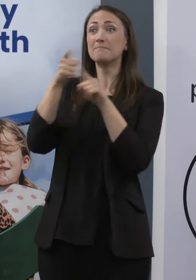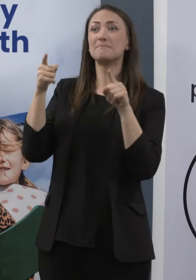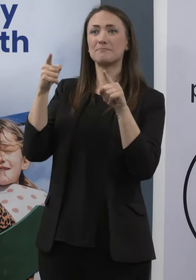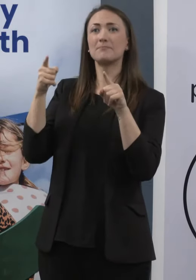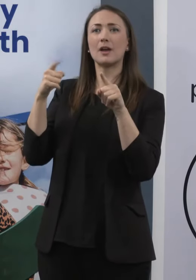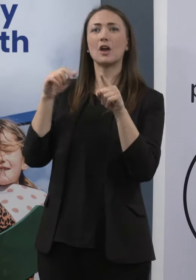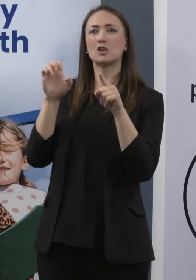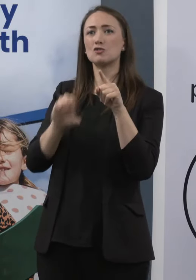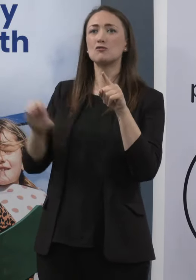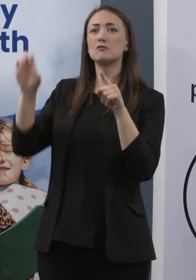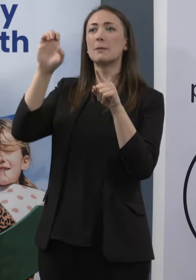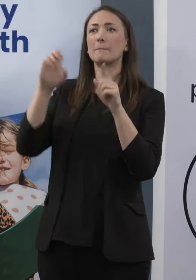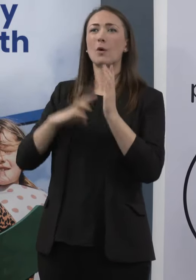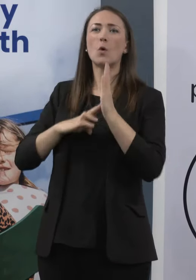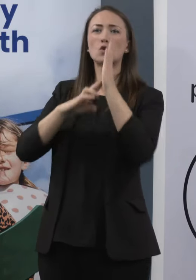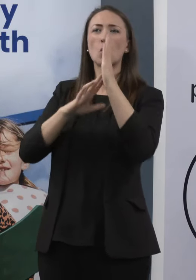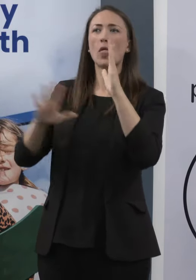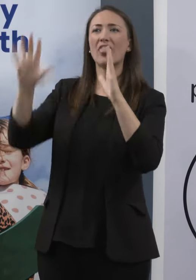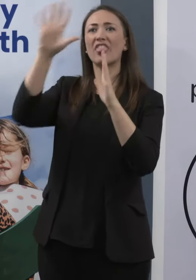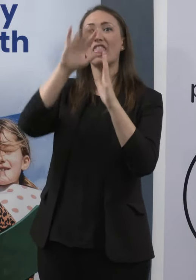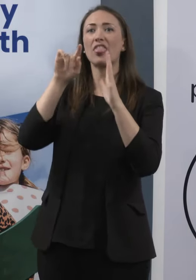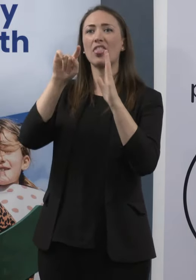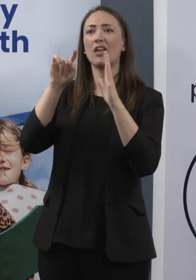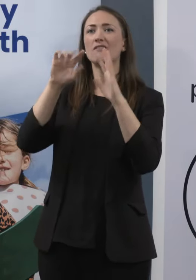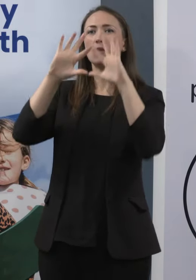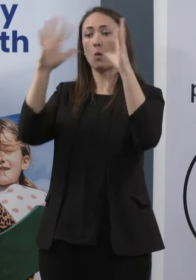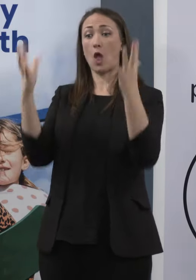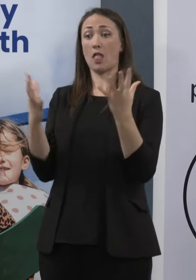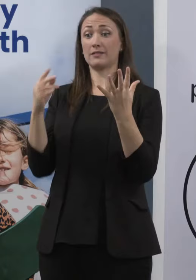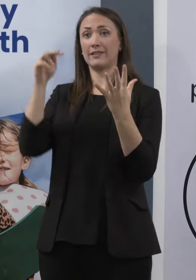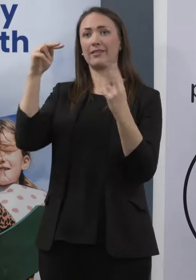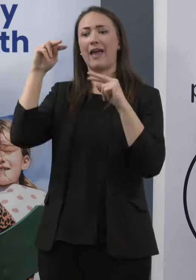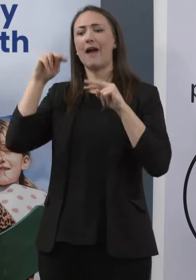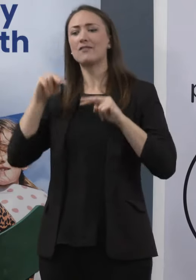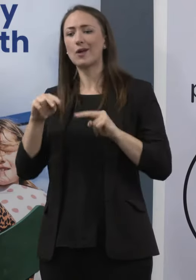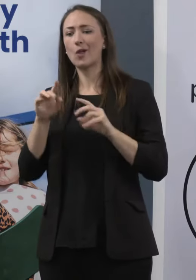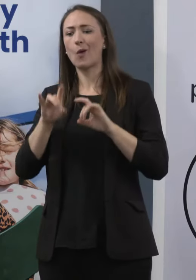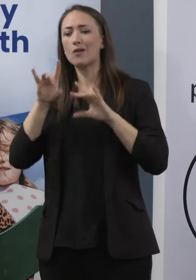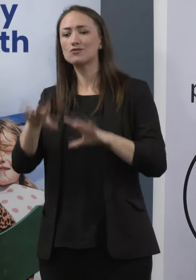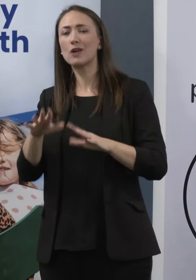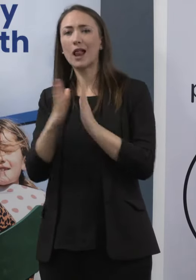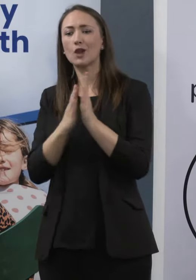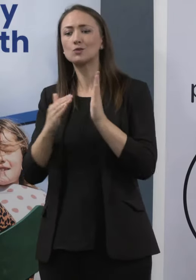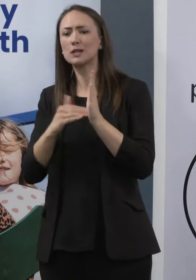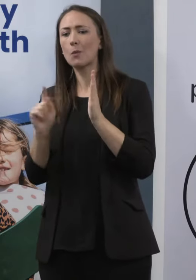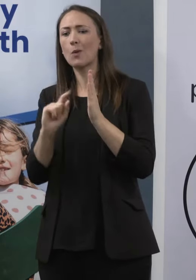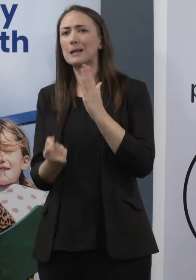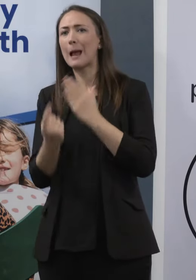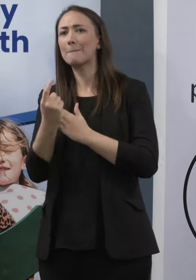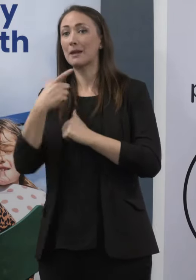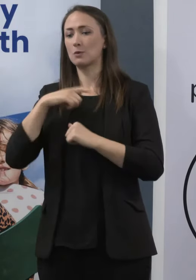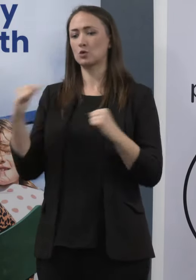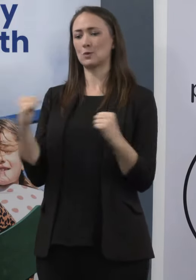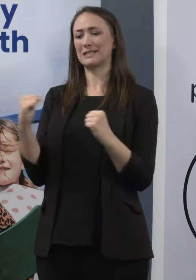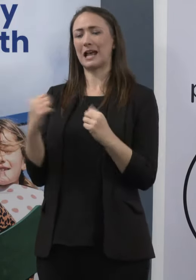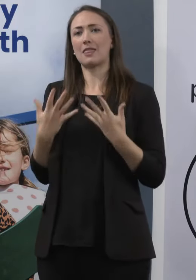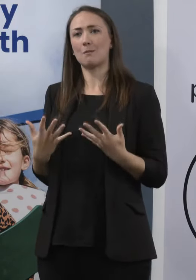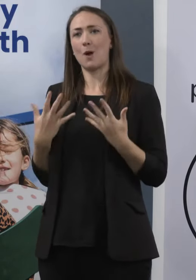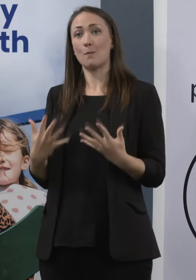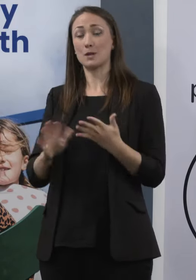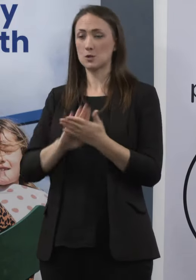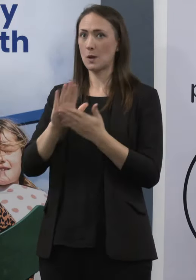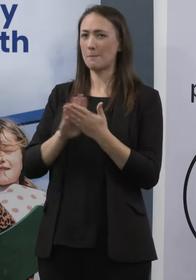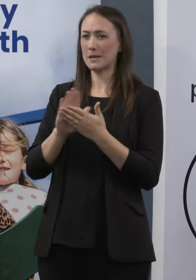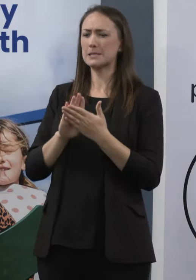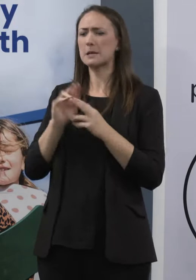Australia, and what happens this winter here with COVID. And in particular, the impact of our rollout of that